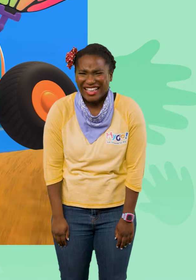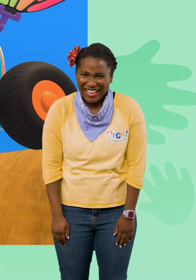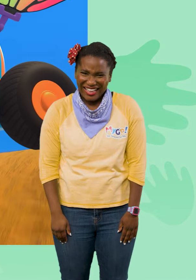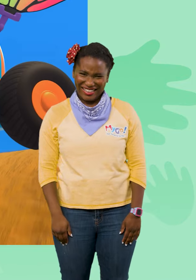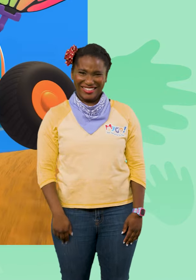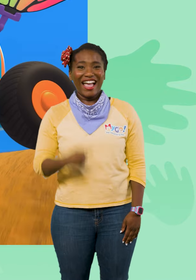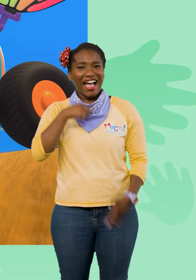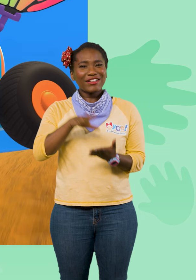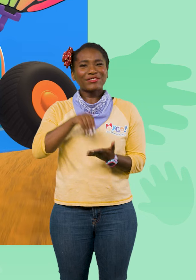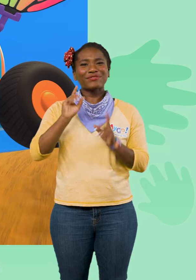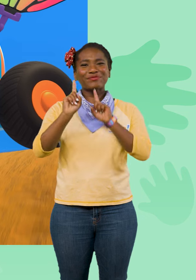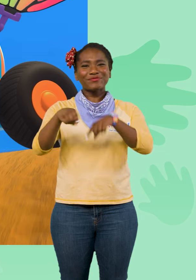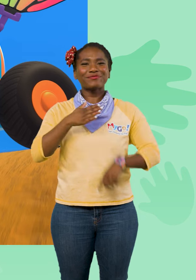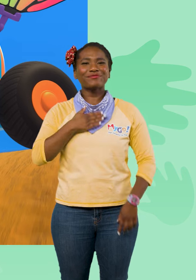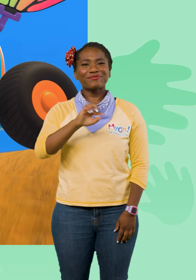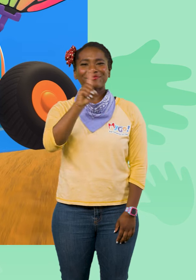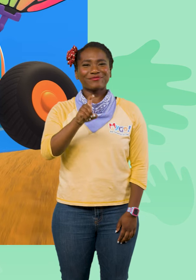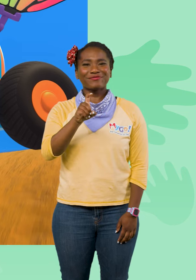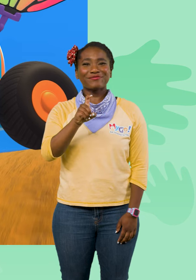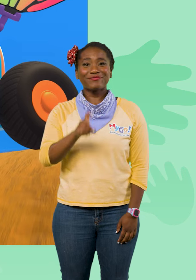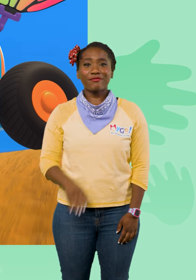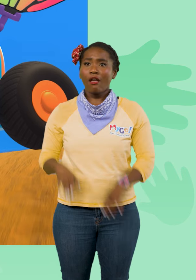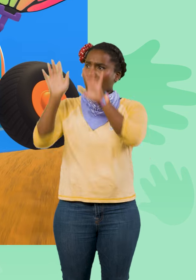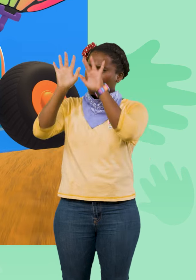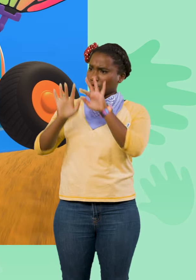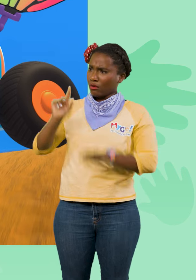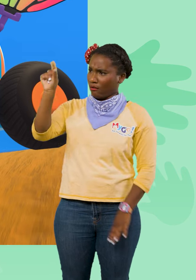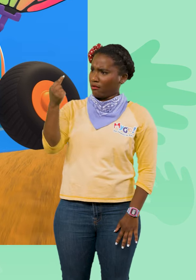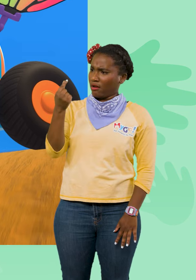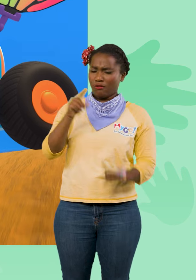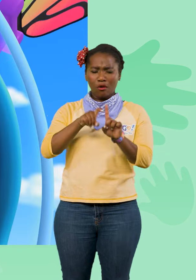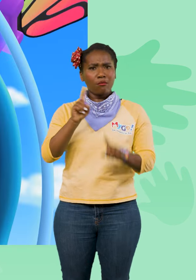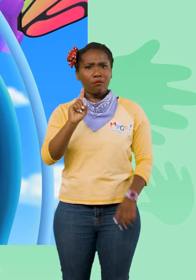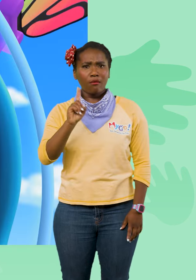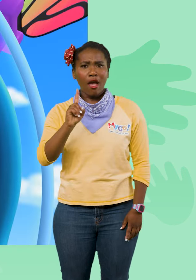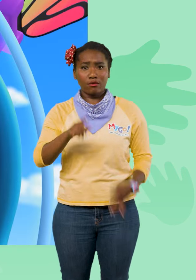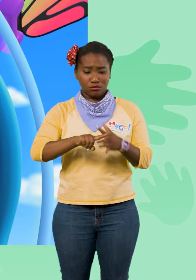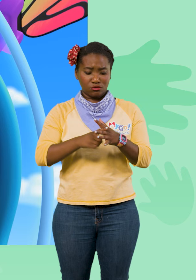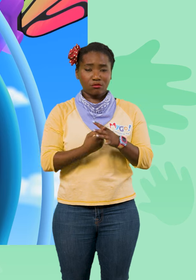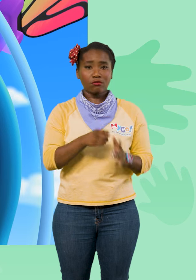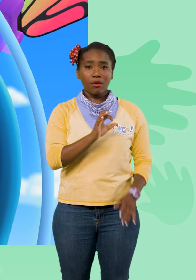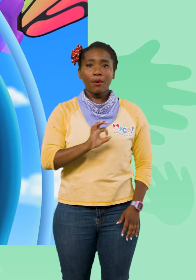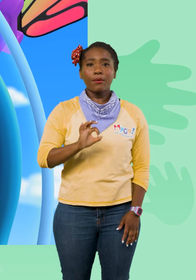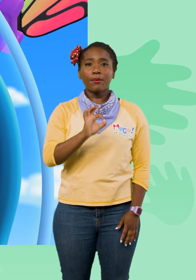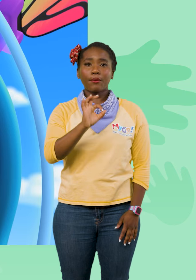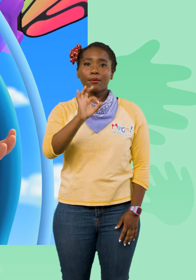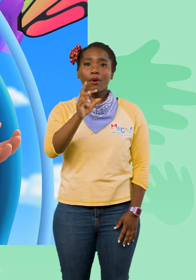And I have the answer to my question. How is a snowflake made? It starts as a particle in the air and collects